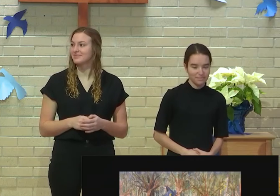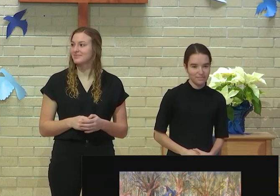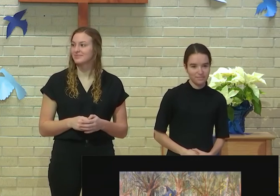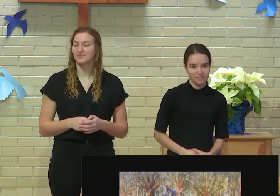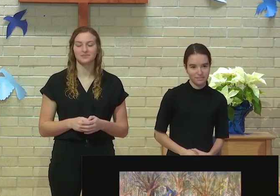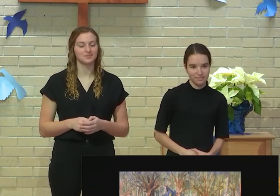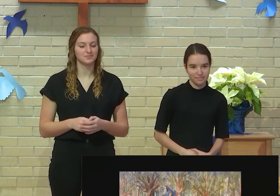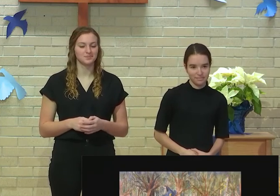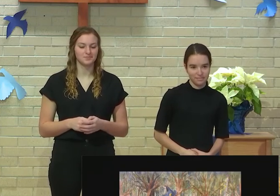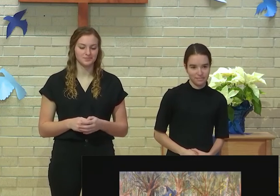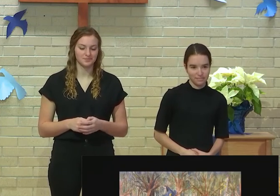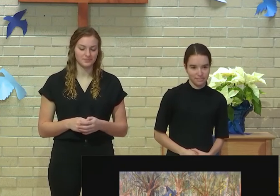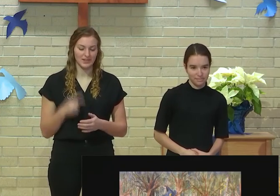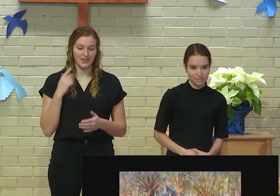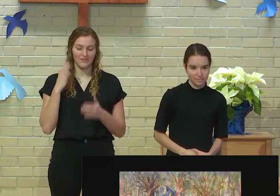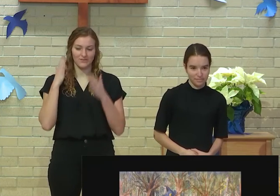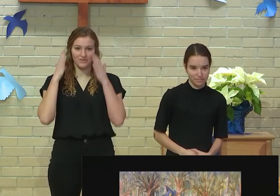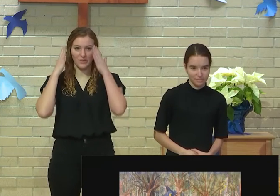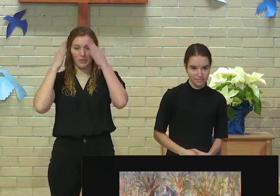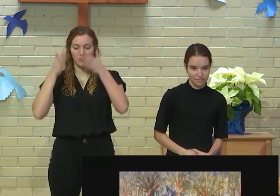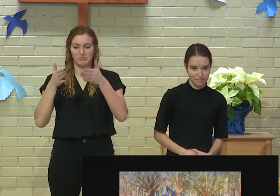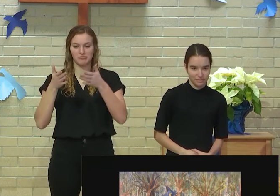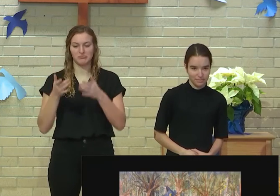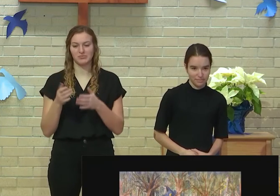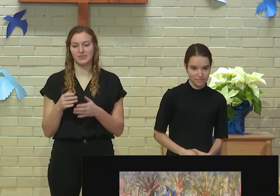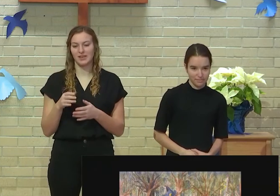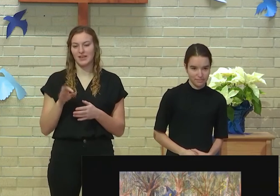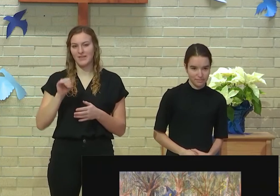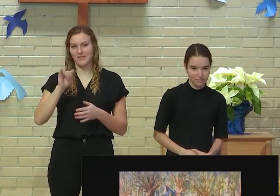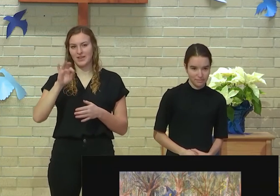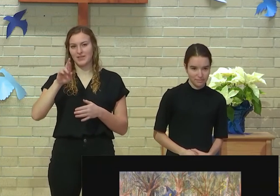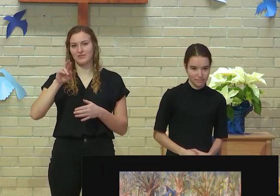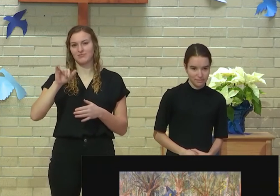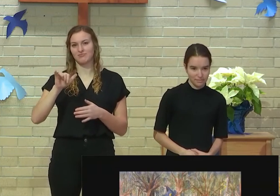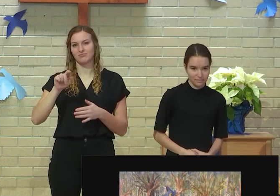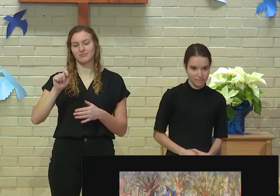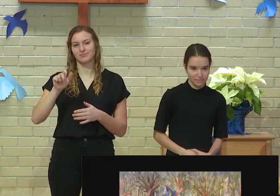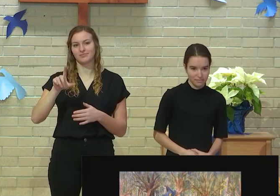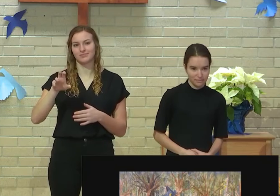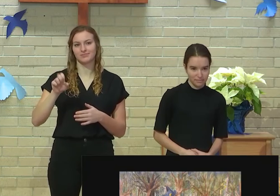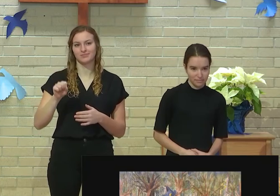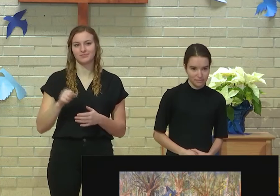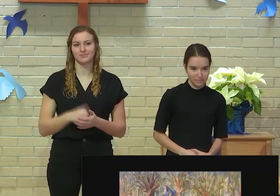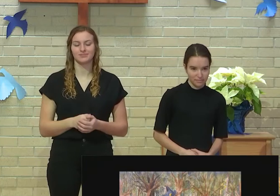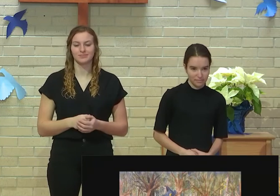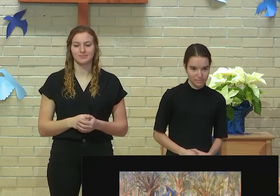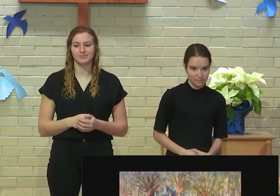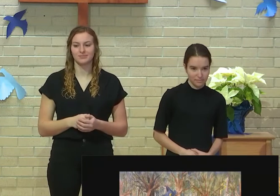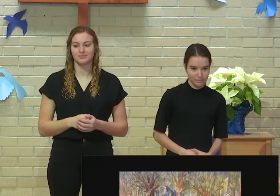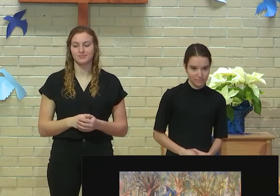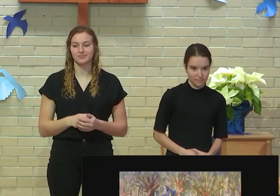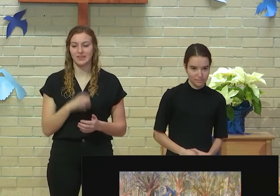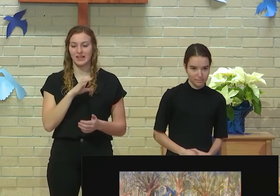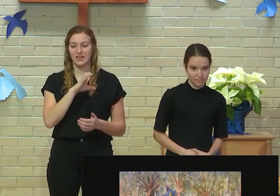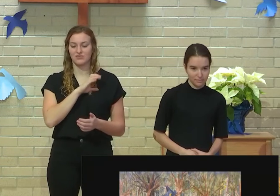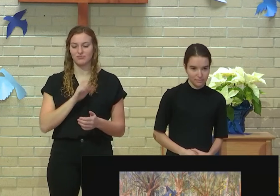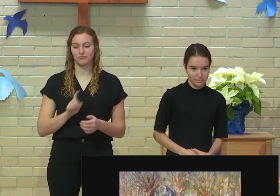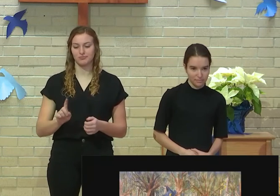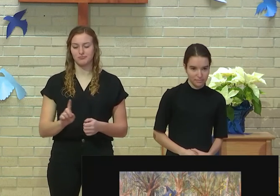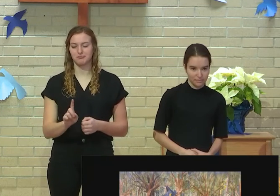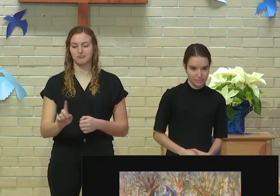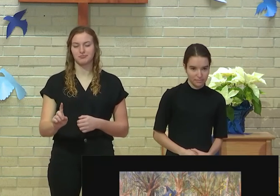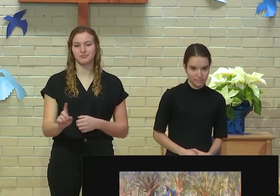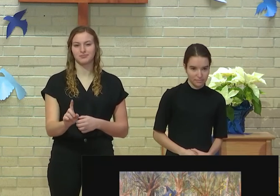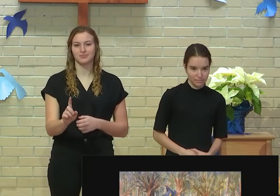Basically, I took the idea of a lot of fairy tales have the scene where the main character walked through